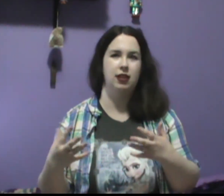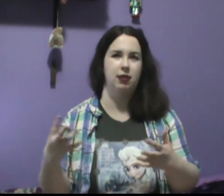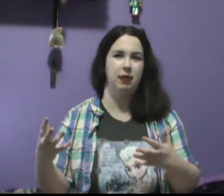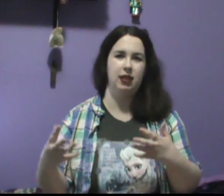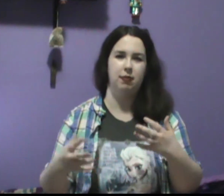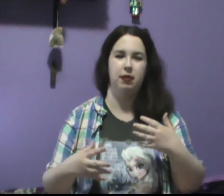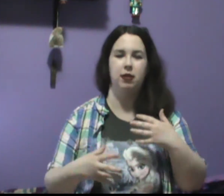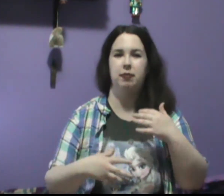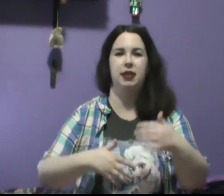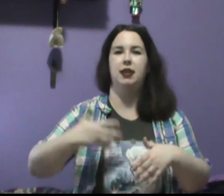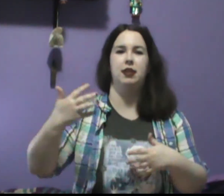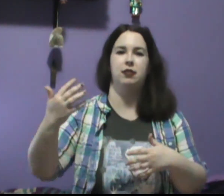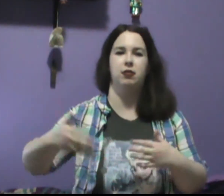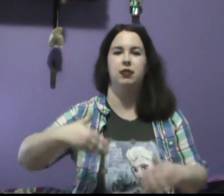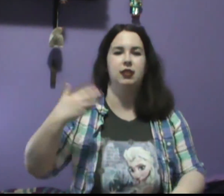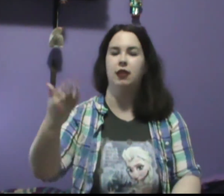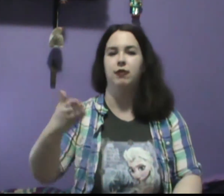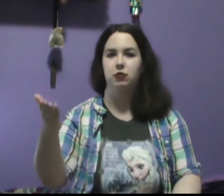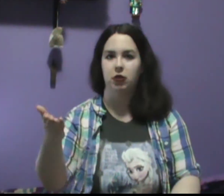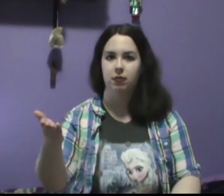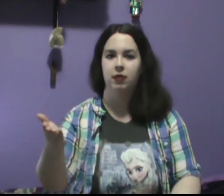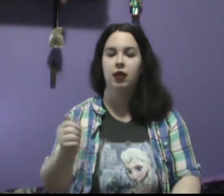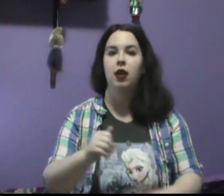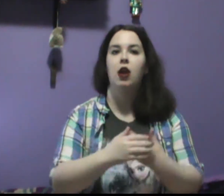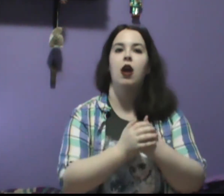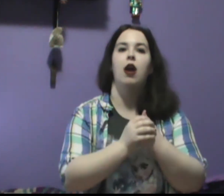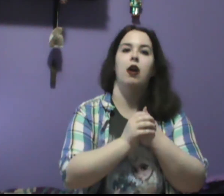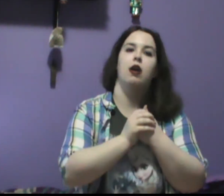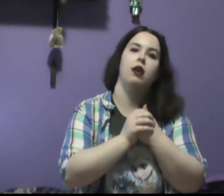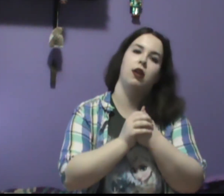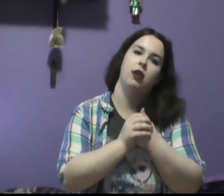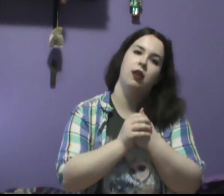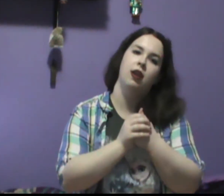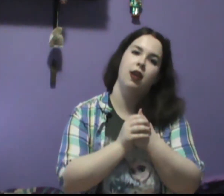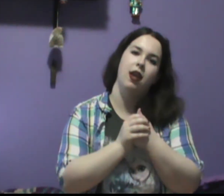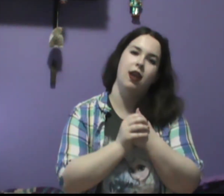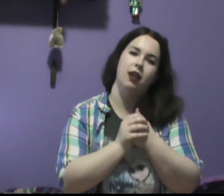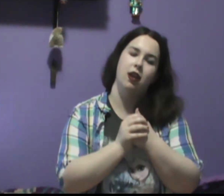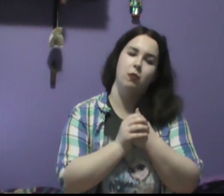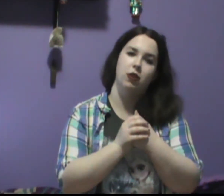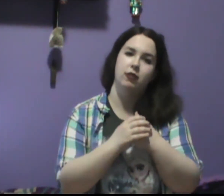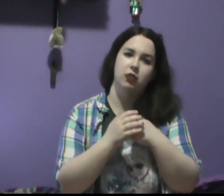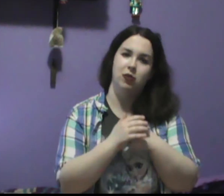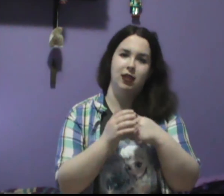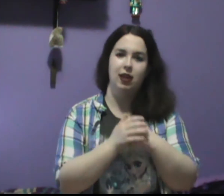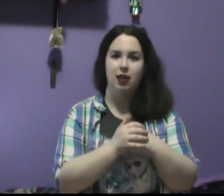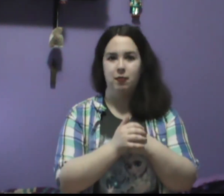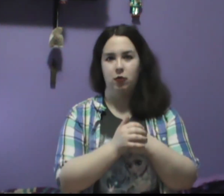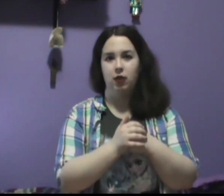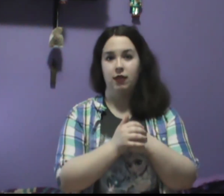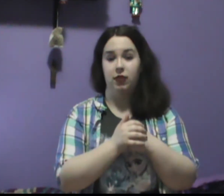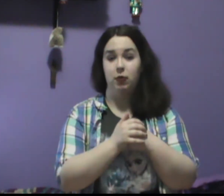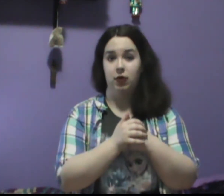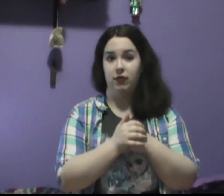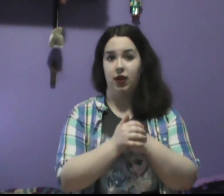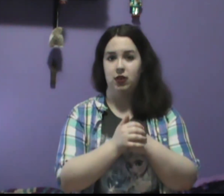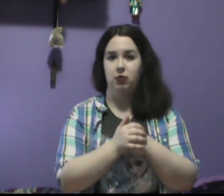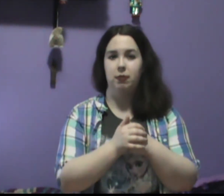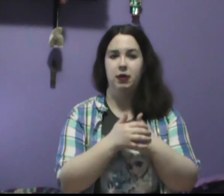telepathic, but ability to sort of see the future. Uh, and I would have enjoyed that a lot more if they would have gone into a bit